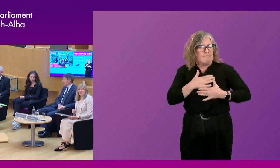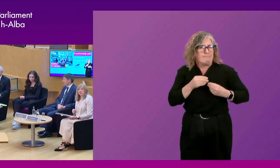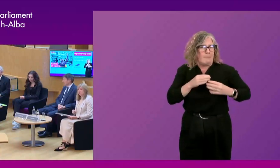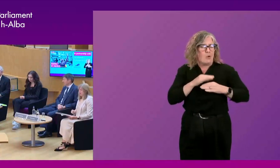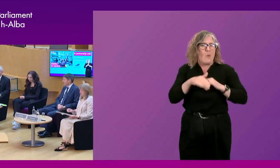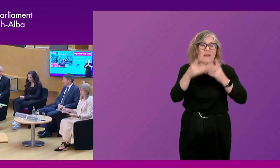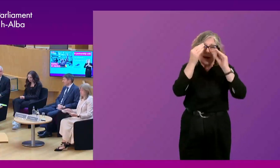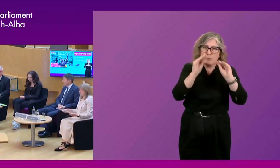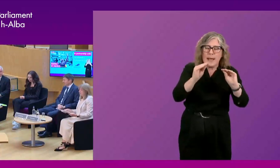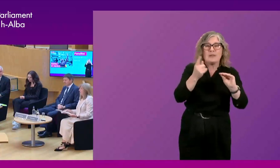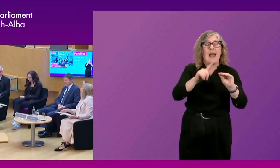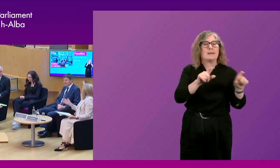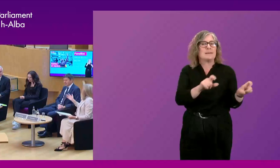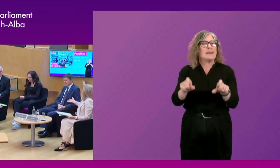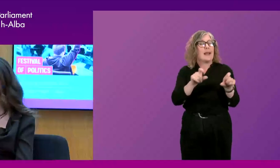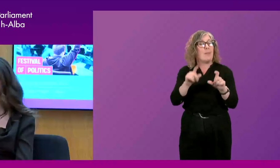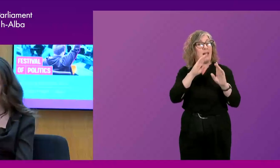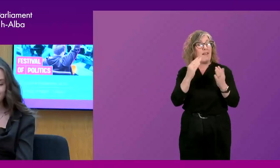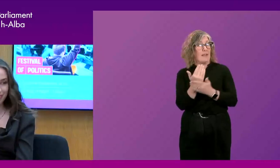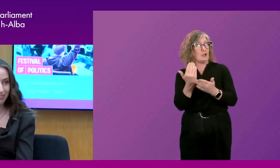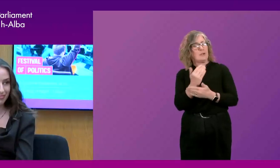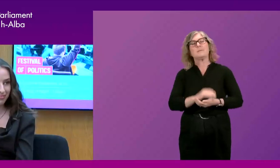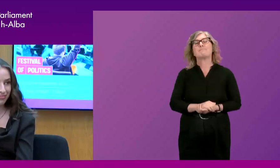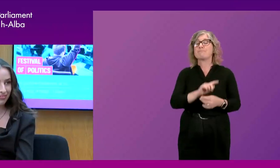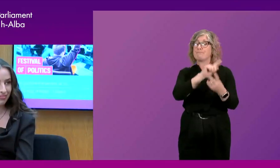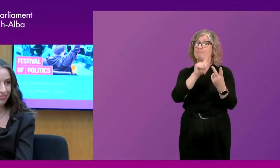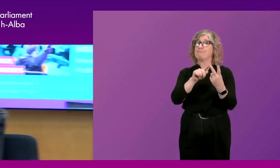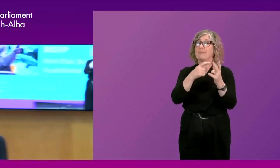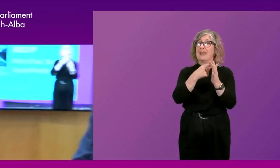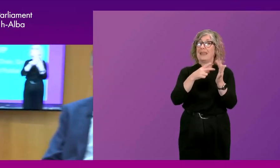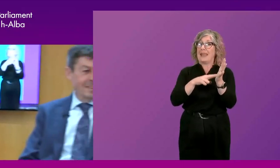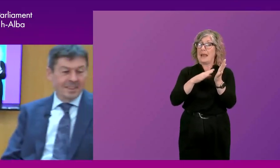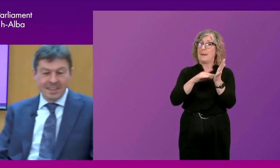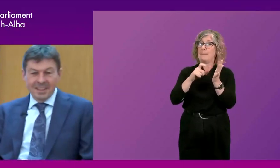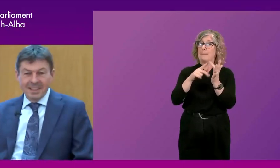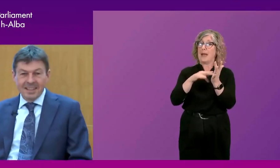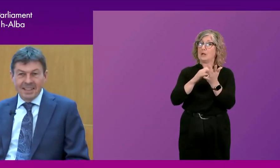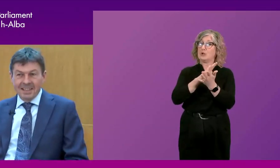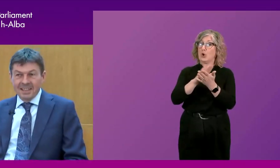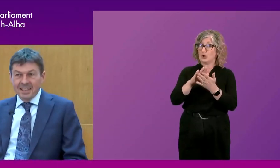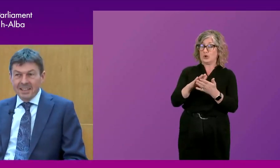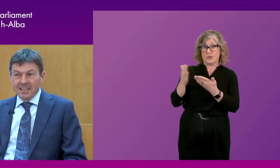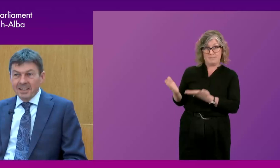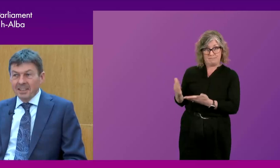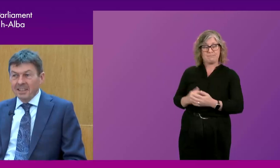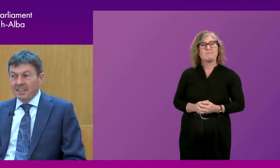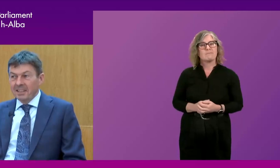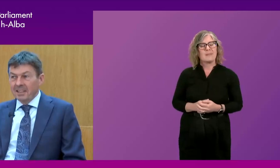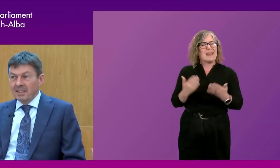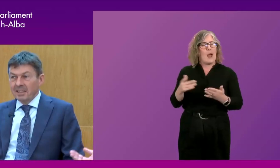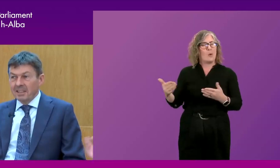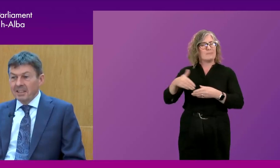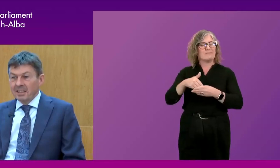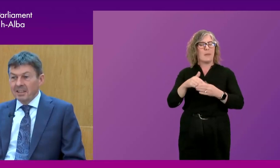sustainable fashion. Ken McIntosh, on my right here. Well, Ken is now a parliamentary consultant,